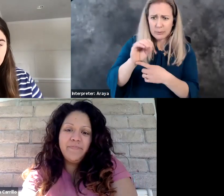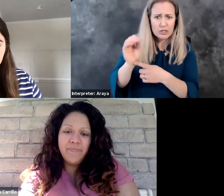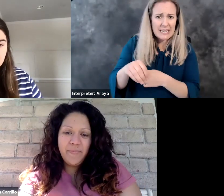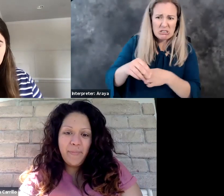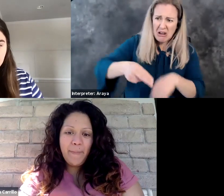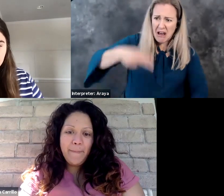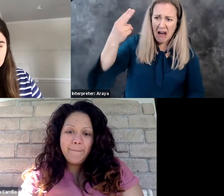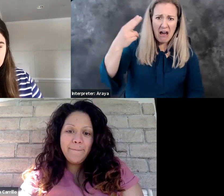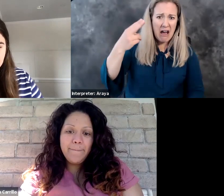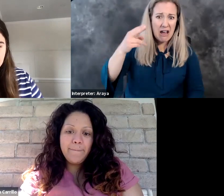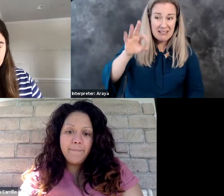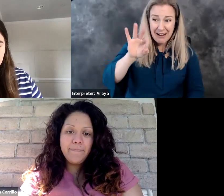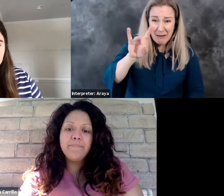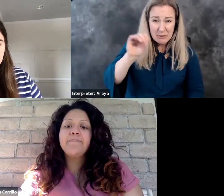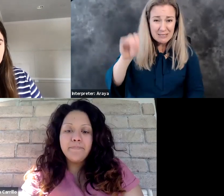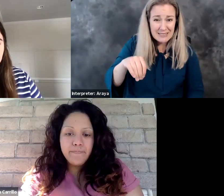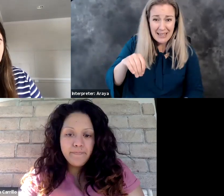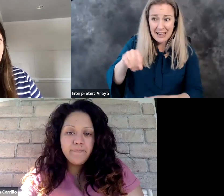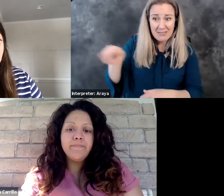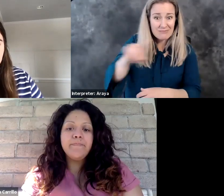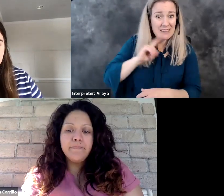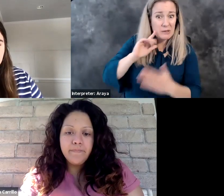high of people who didn't know Jesus in the deaf community.